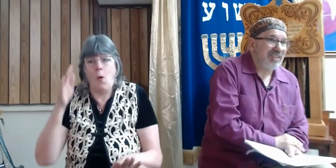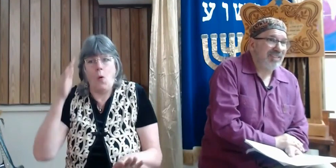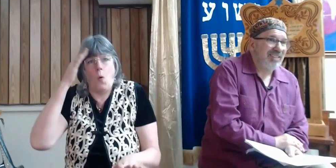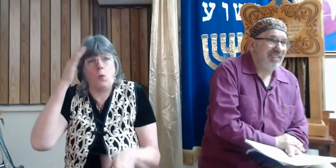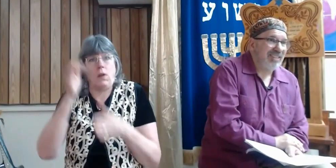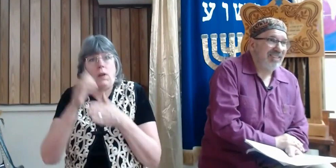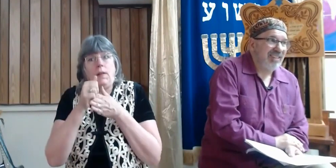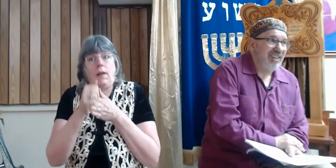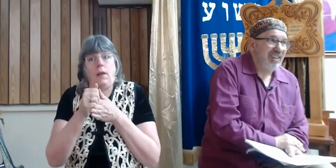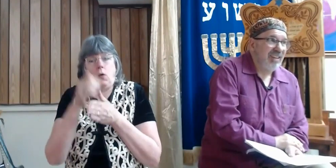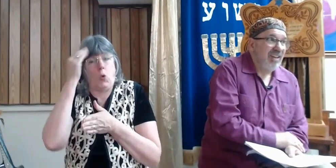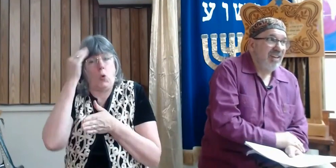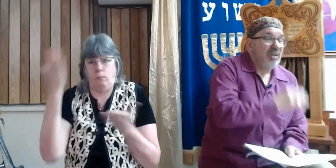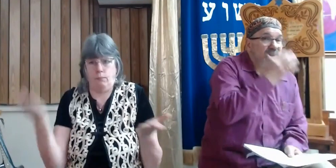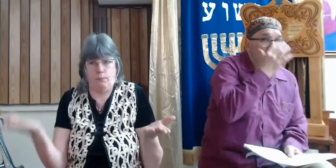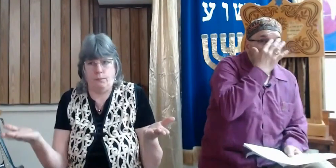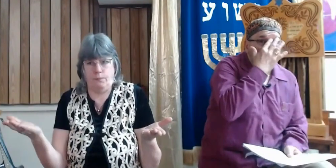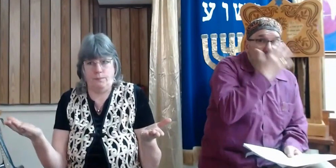information.